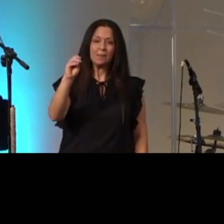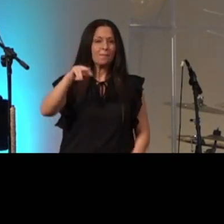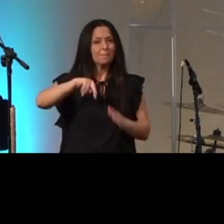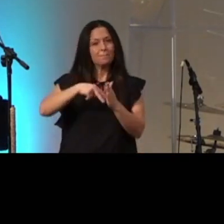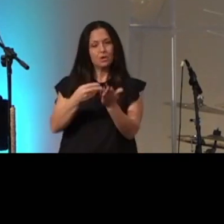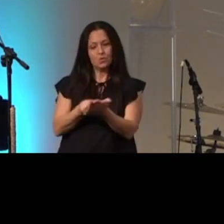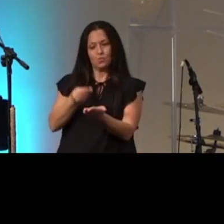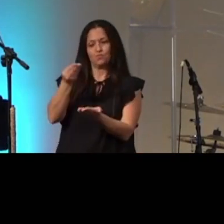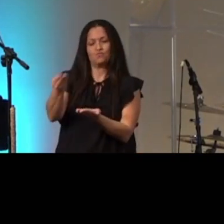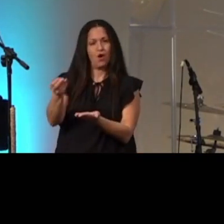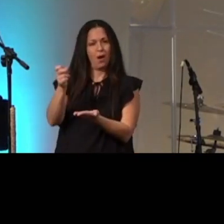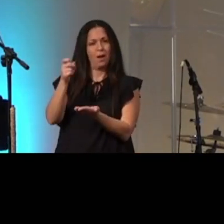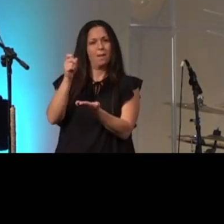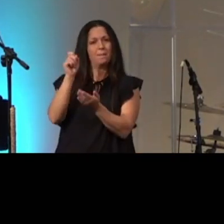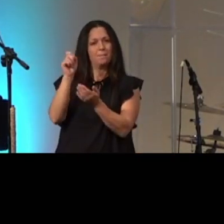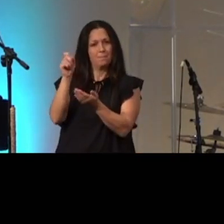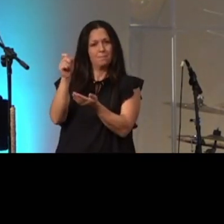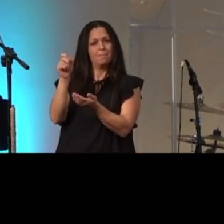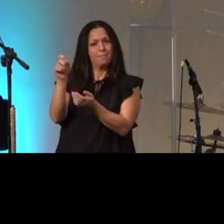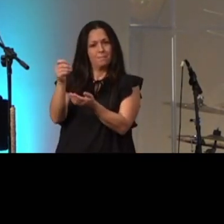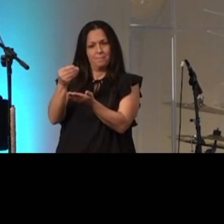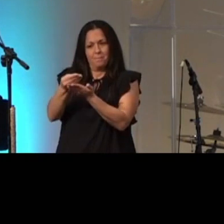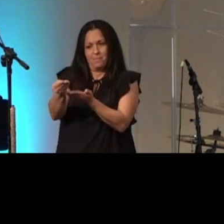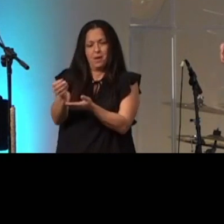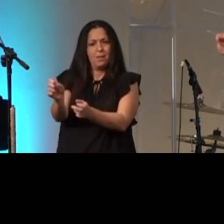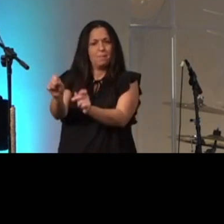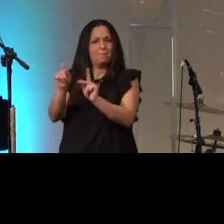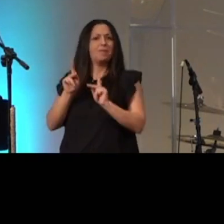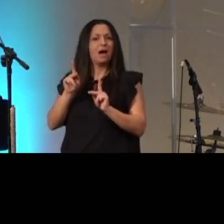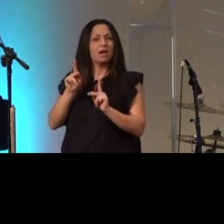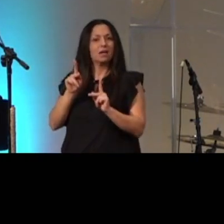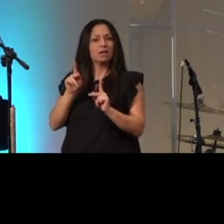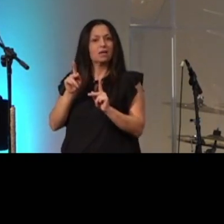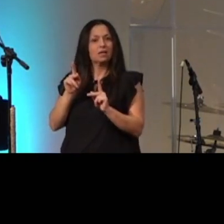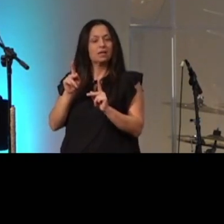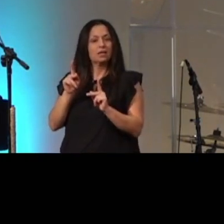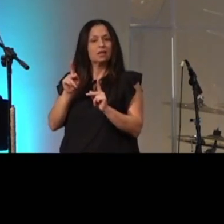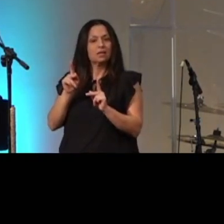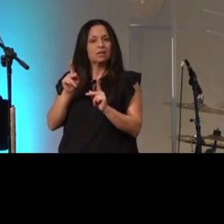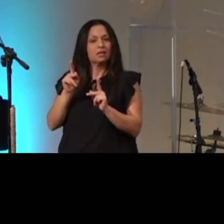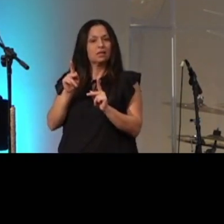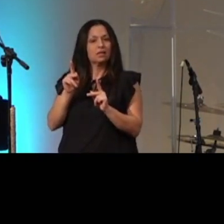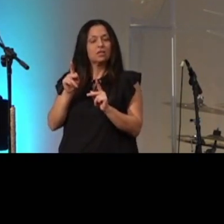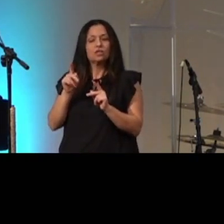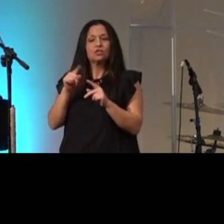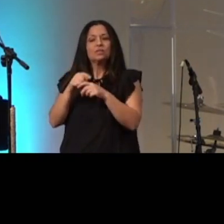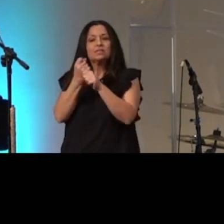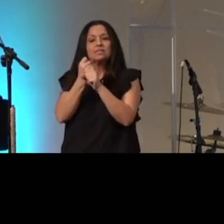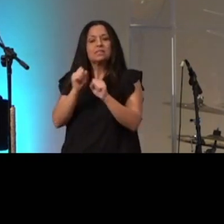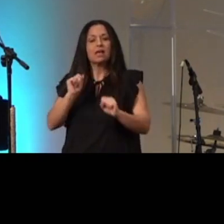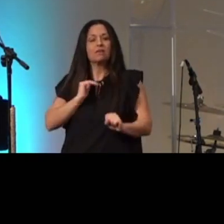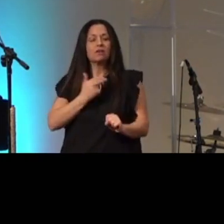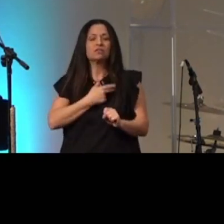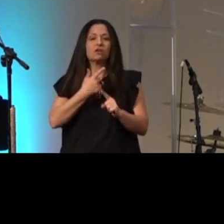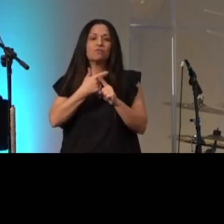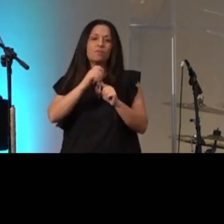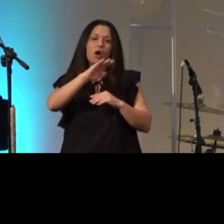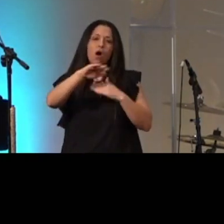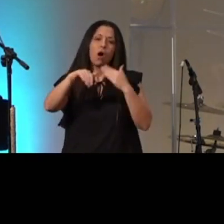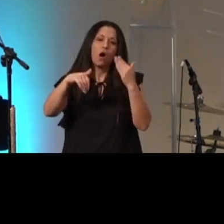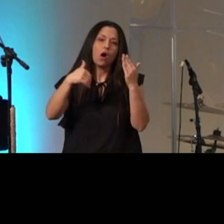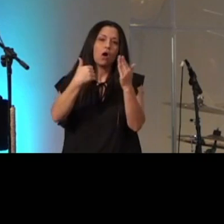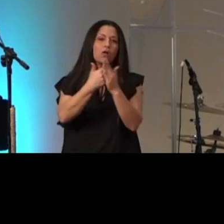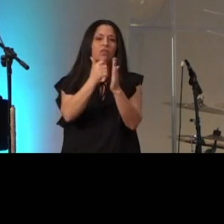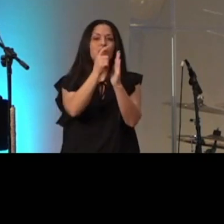price paid for to redeem us from all lawlessness all